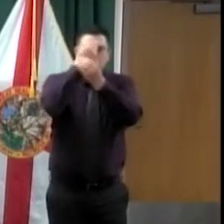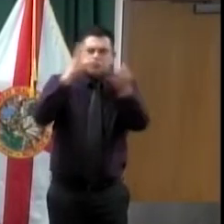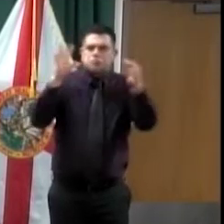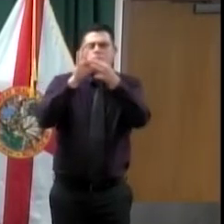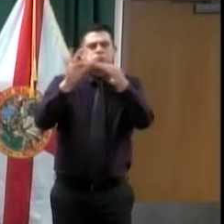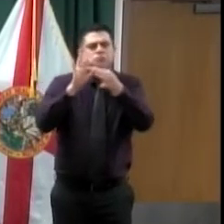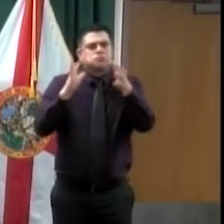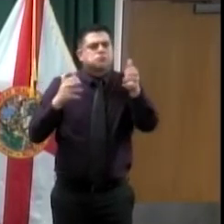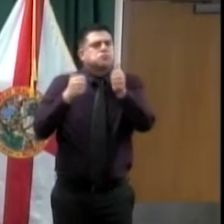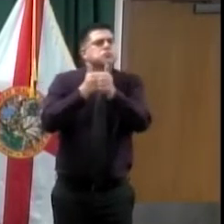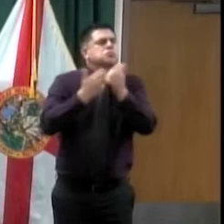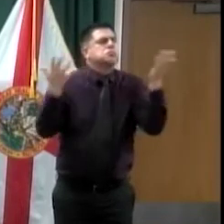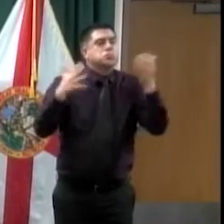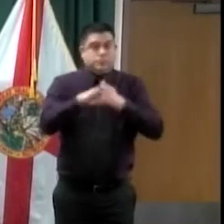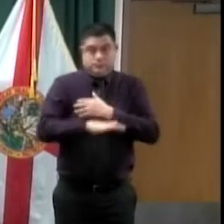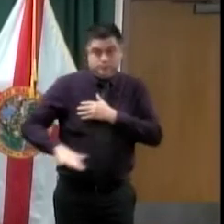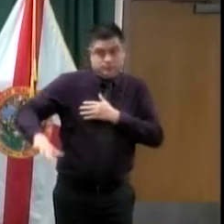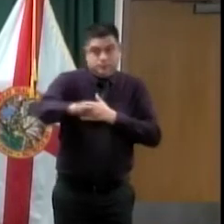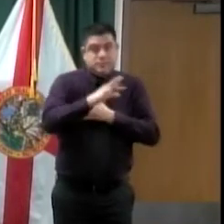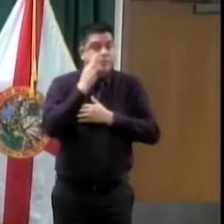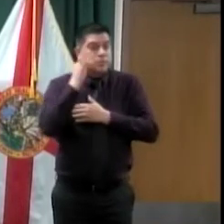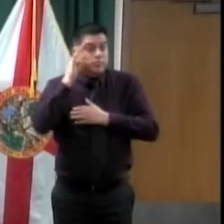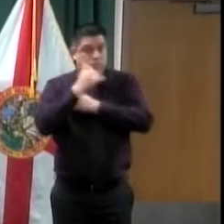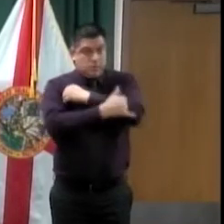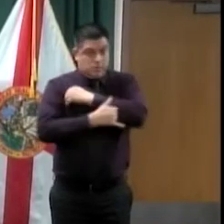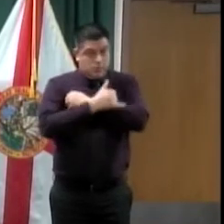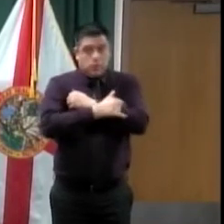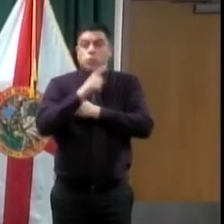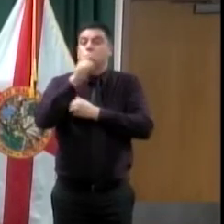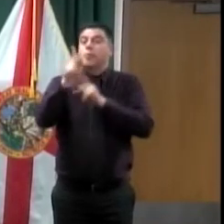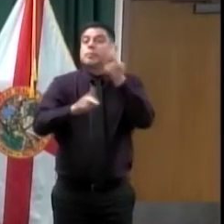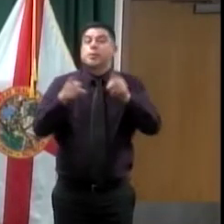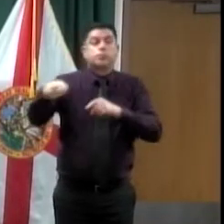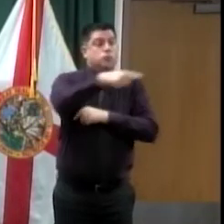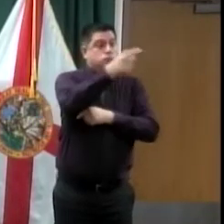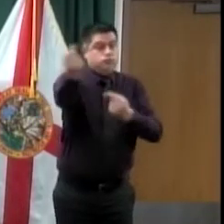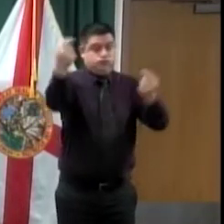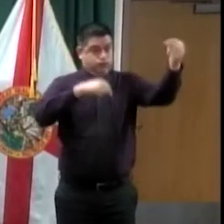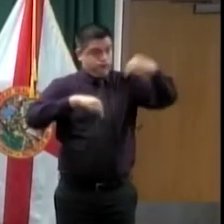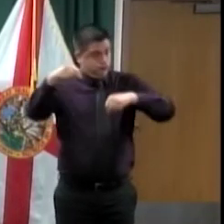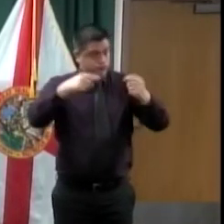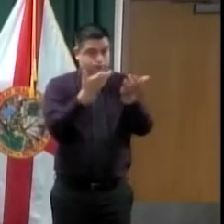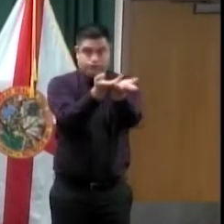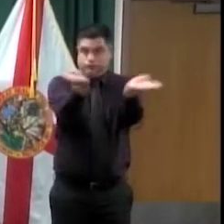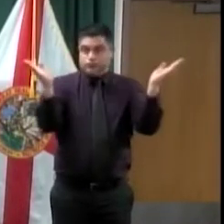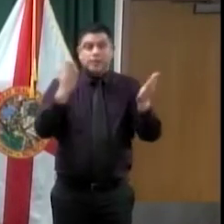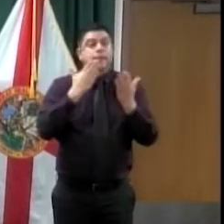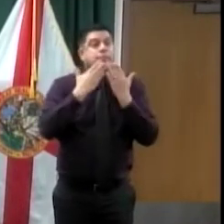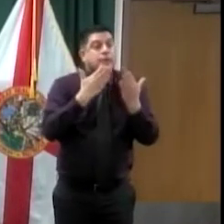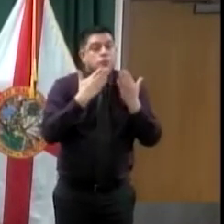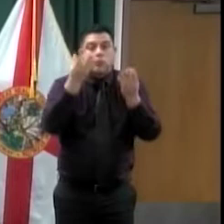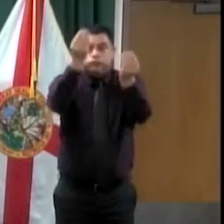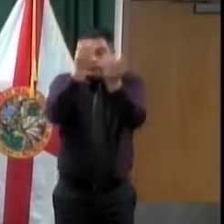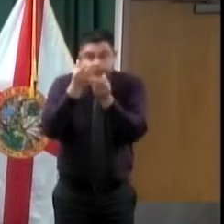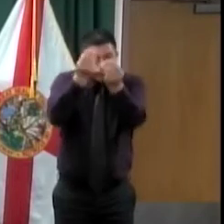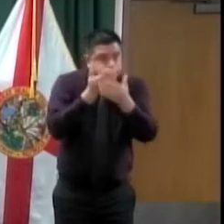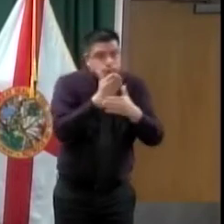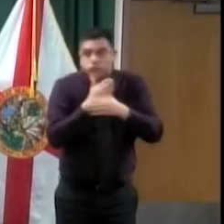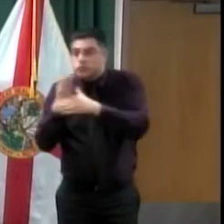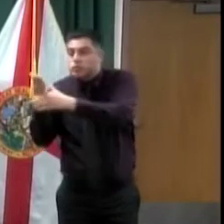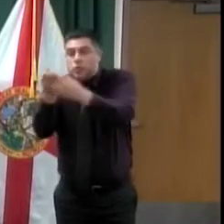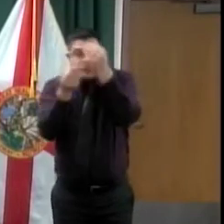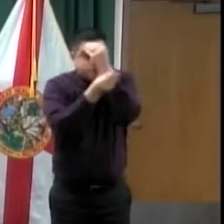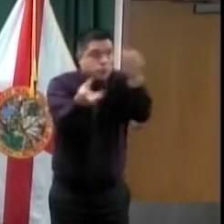that's able to attend from the media today and thank you for helping us get out the messages. We also want to take an opportunity to thank all of our first